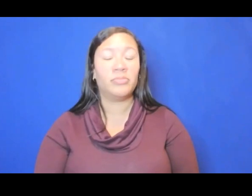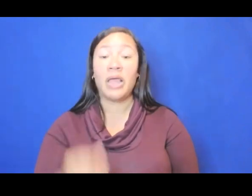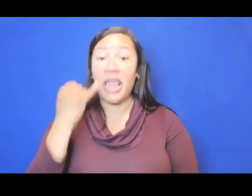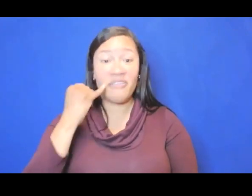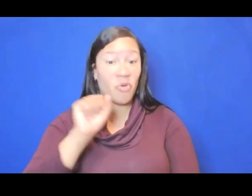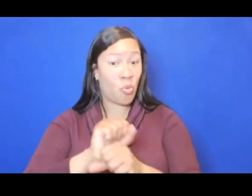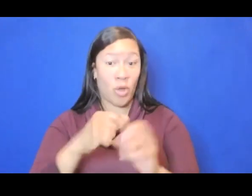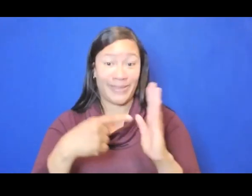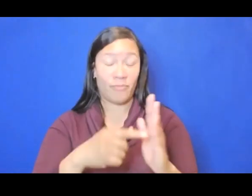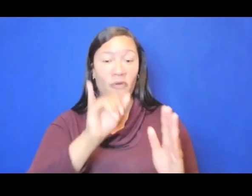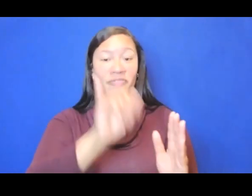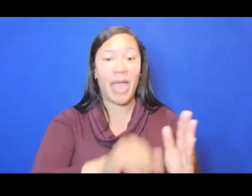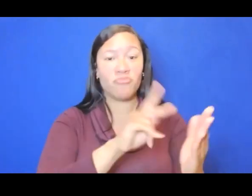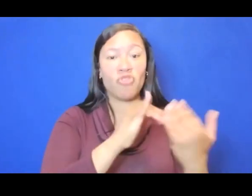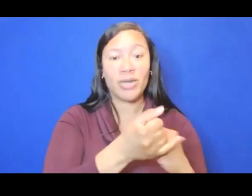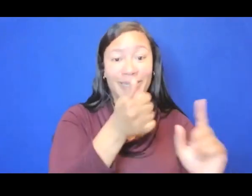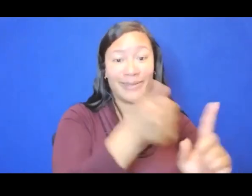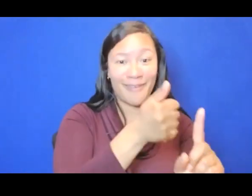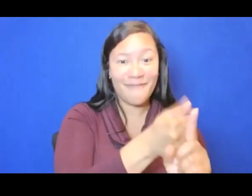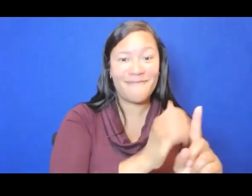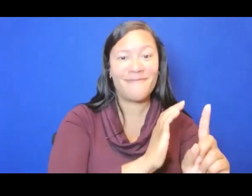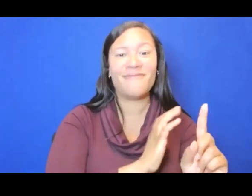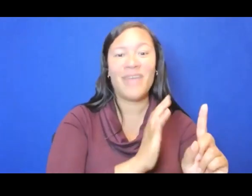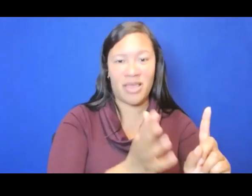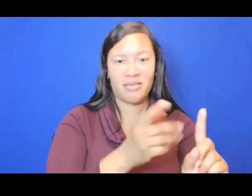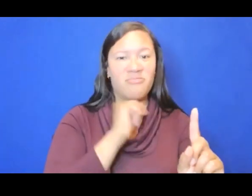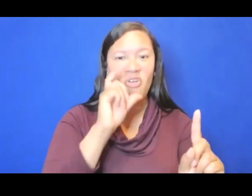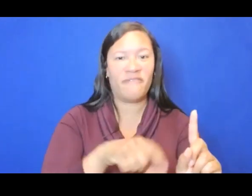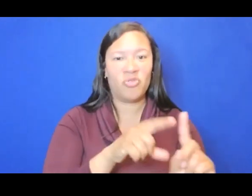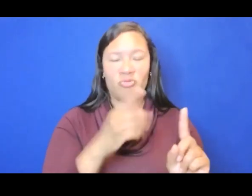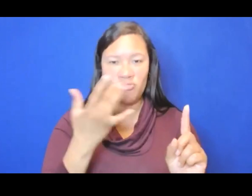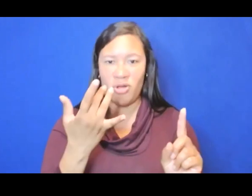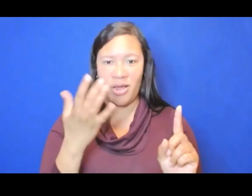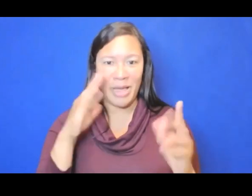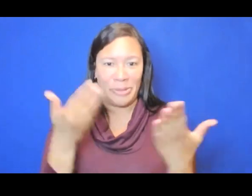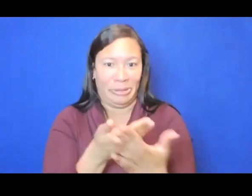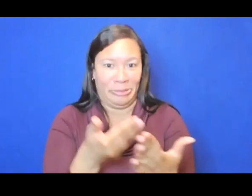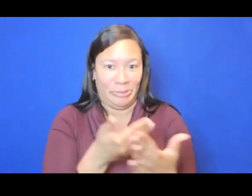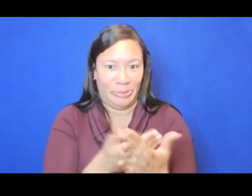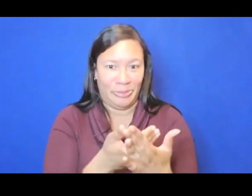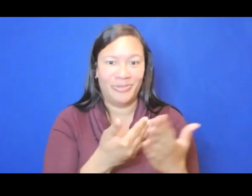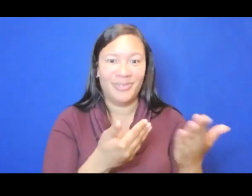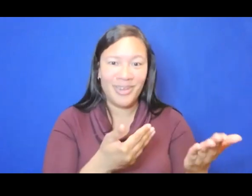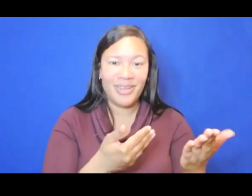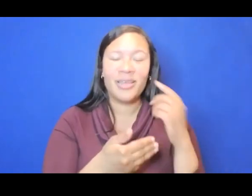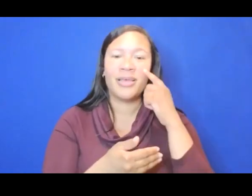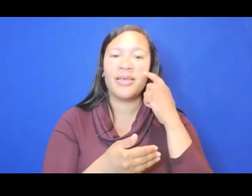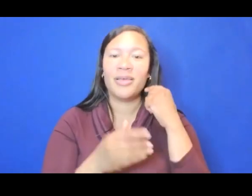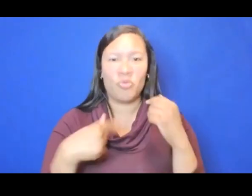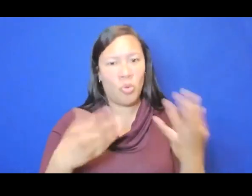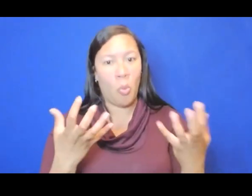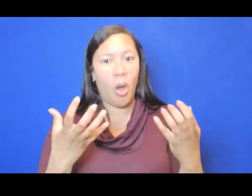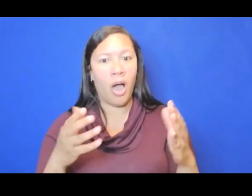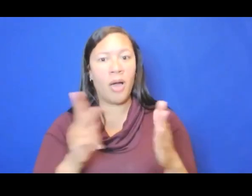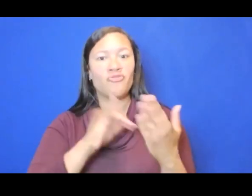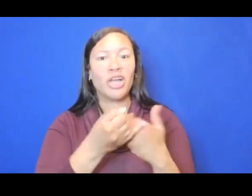of the project that you're proposing, especially if something is in a very, very new stage. We want projects to be in